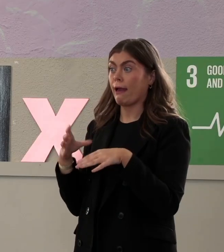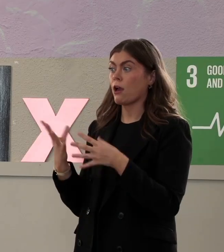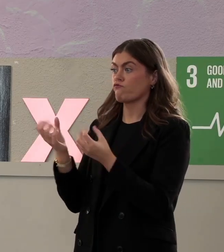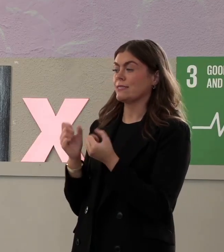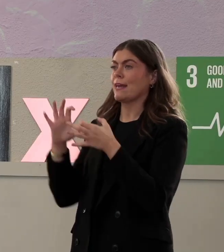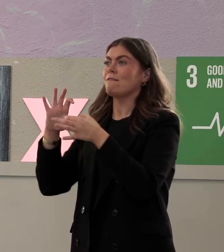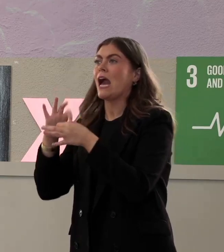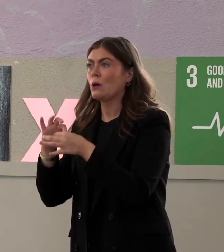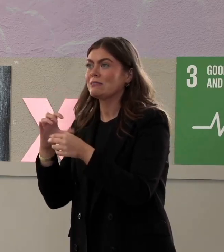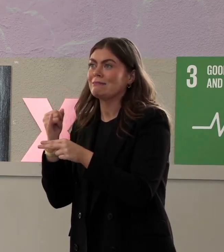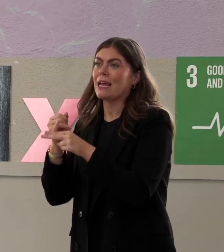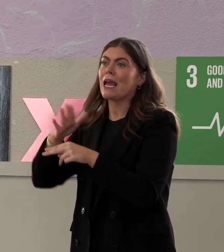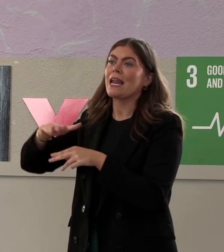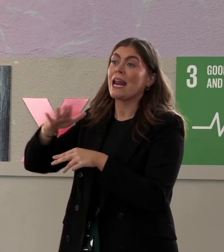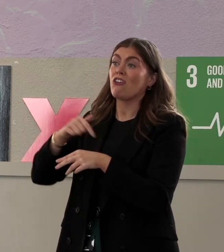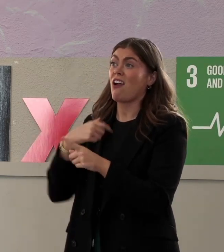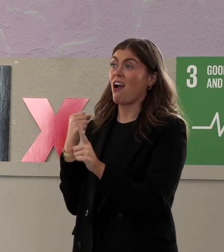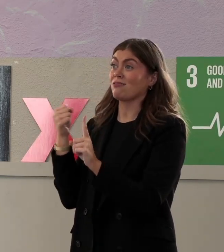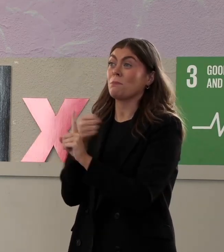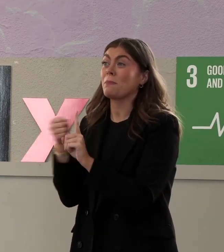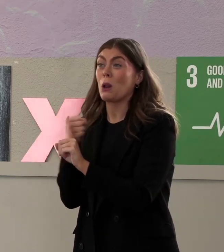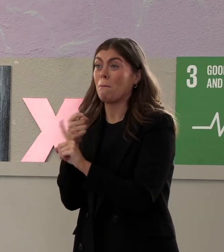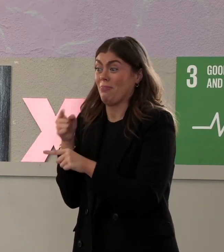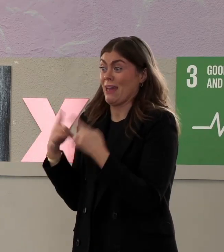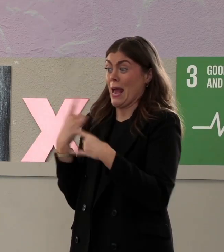I'd be beaten up. That still happens today.